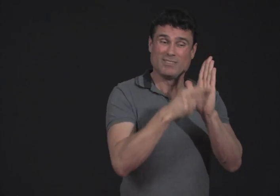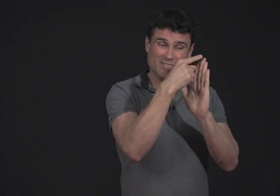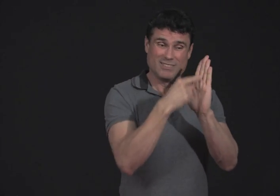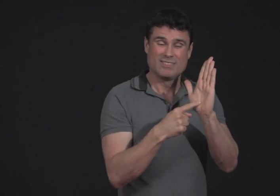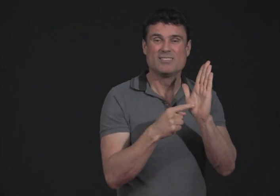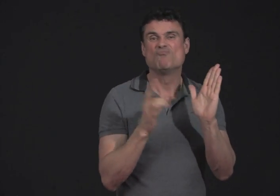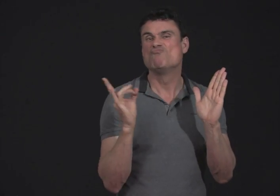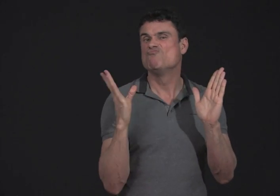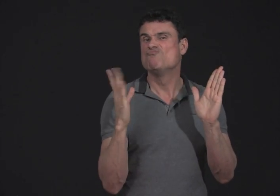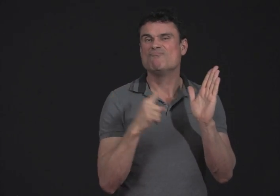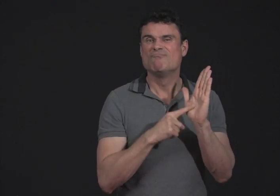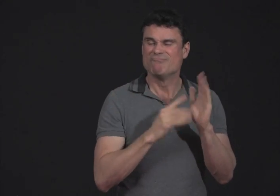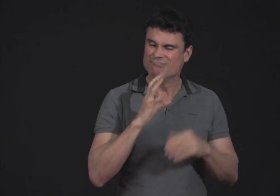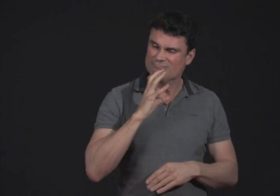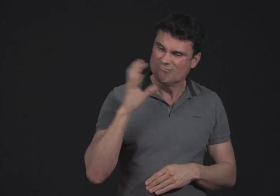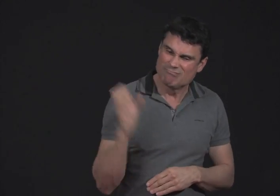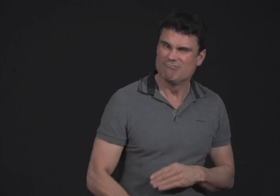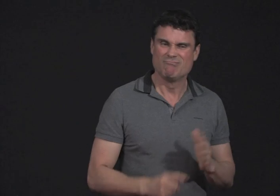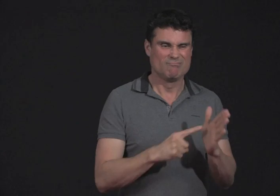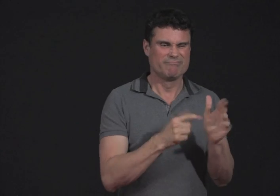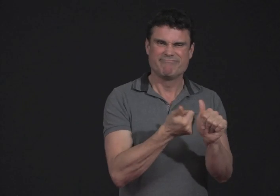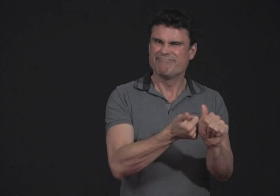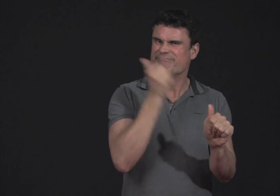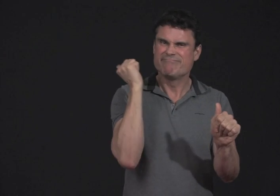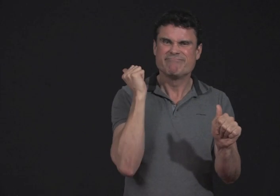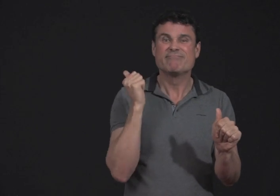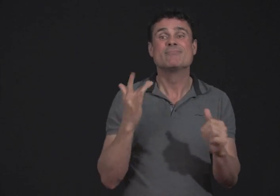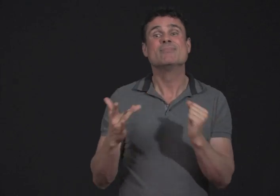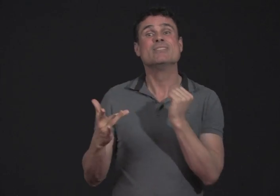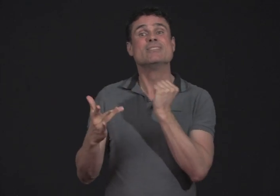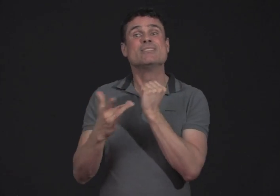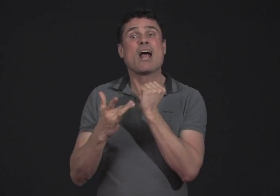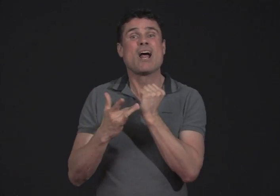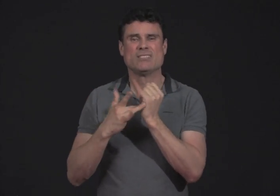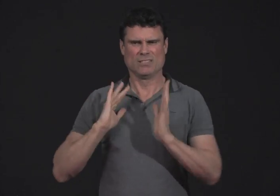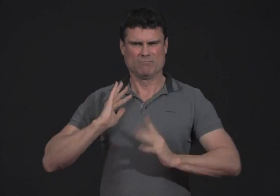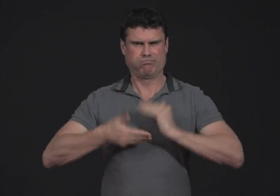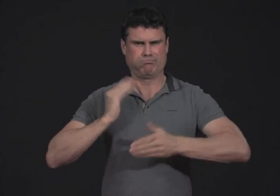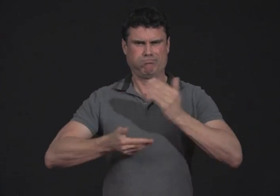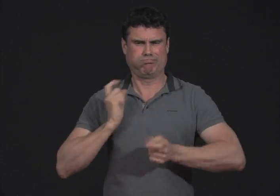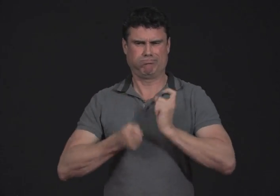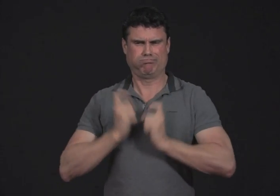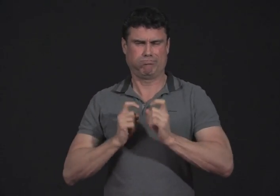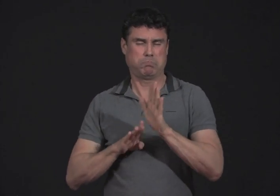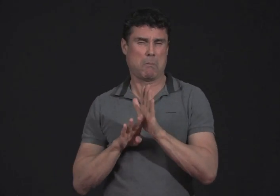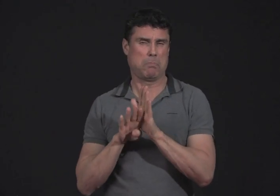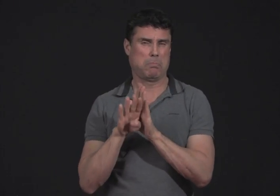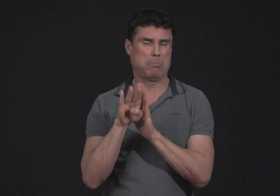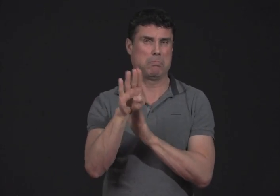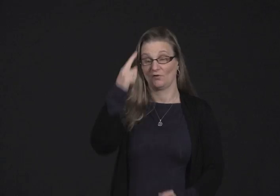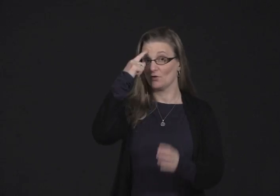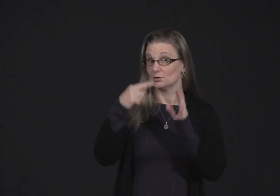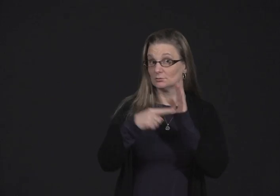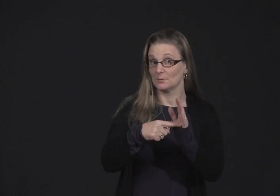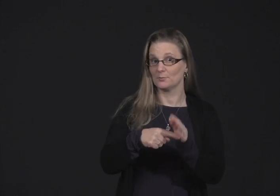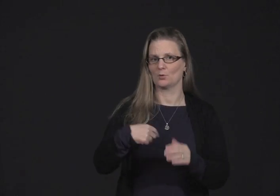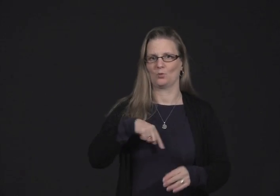Currently, those rules and policies are grossly out of date. They are doing a lot to try to amend them. So, for example,